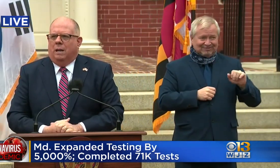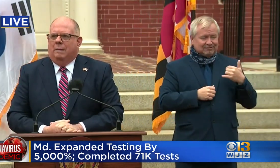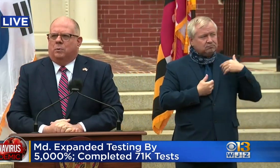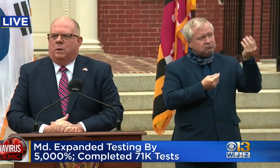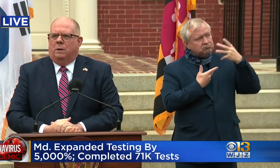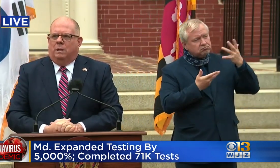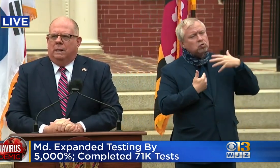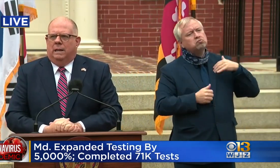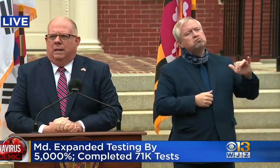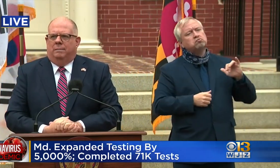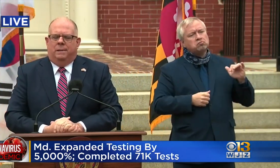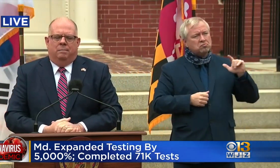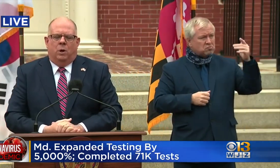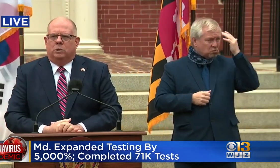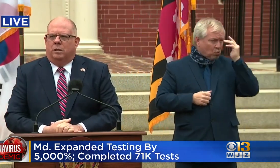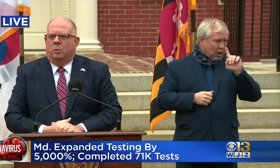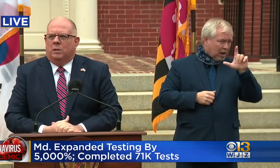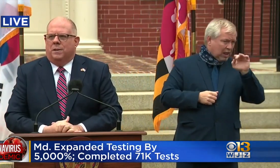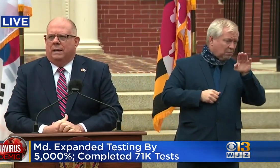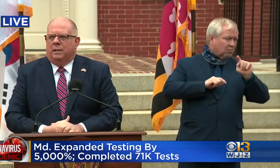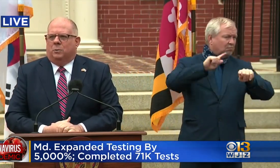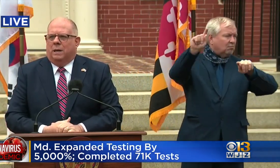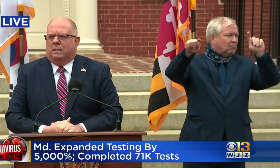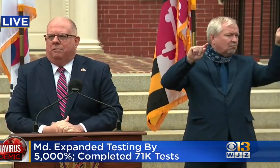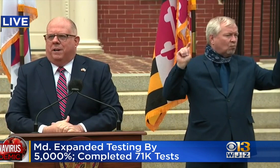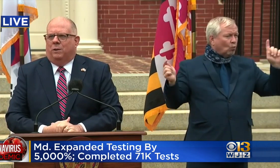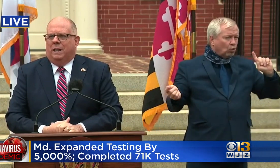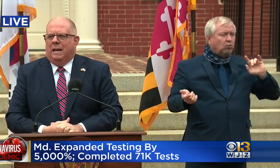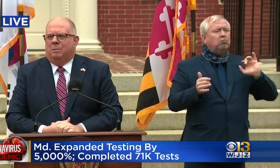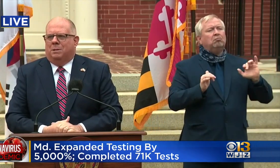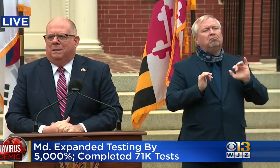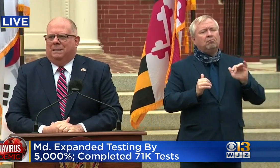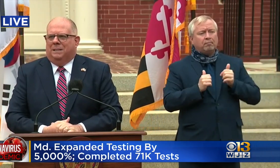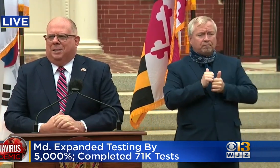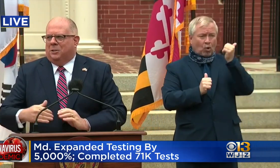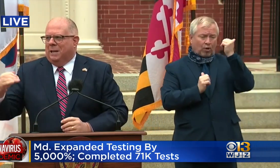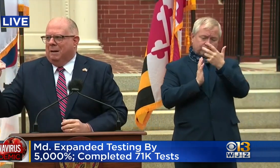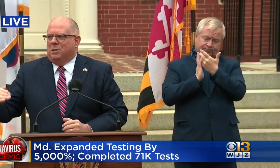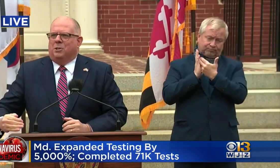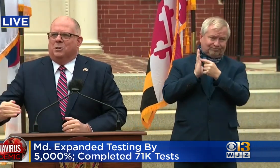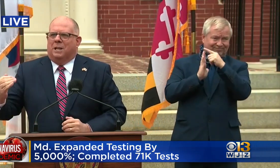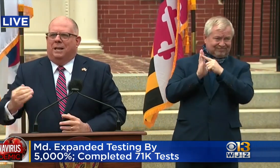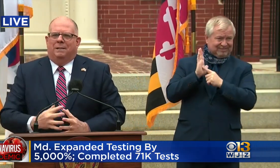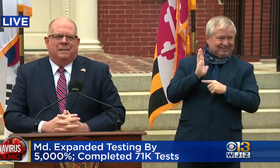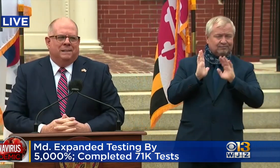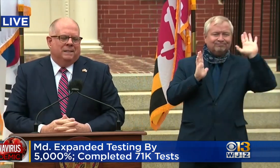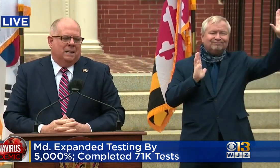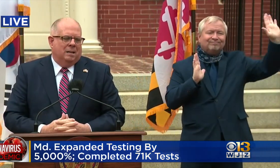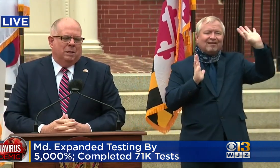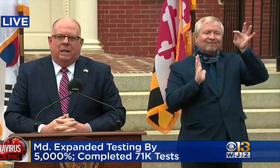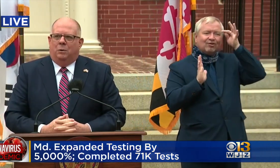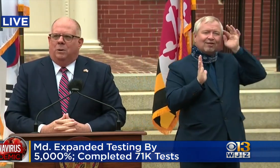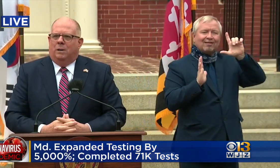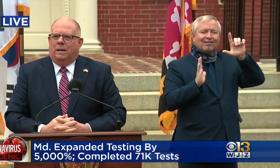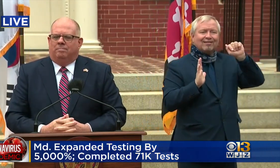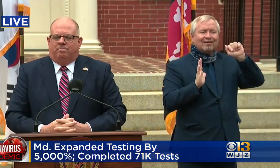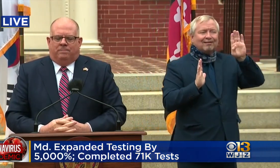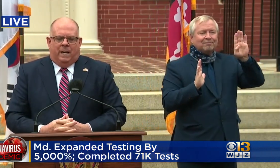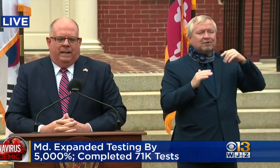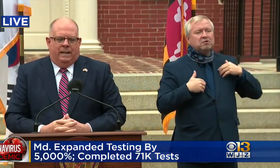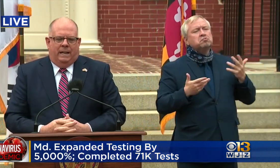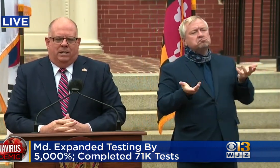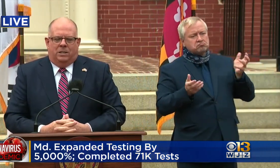knew where the labs were. Most of the ones on that list were actually federal labs and they said these are labs in your state. But they were,